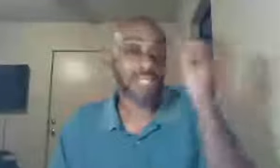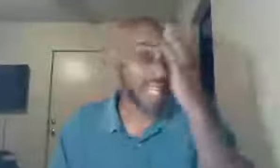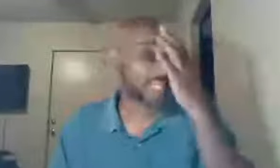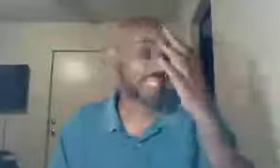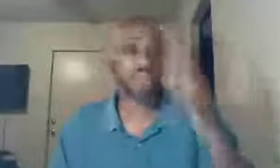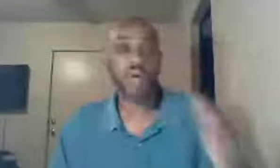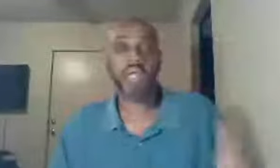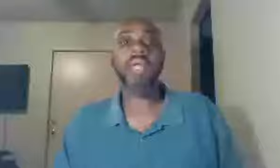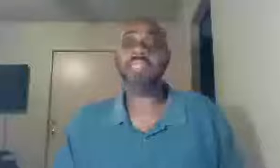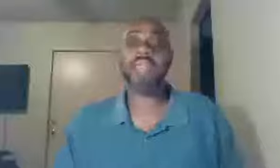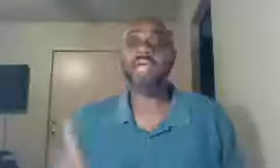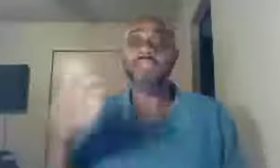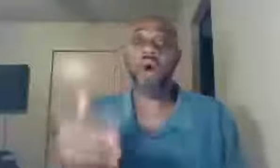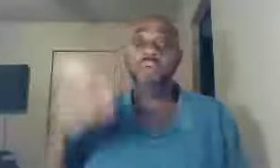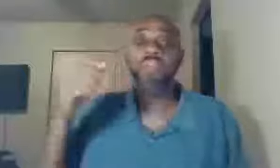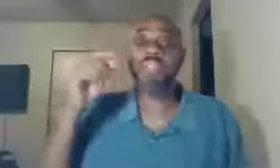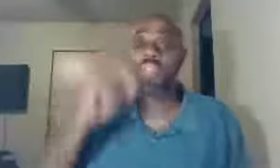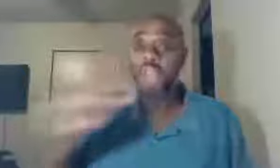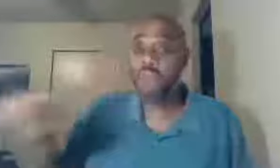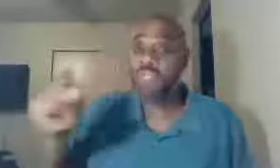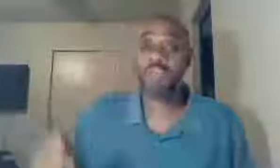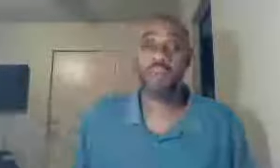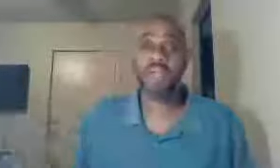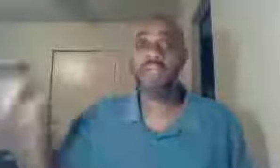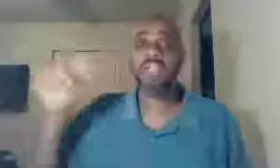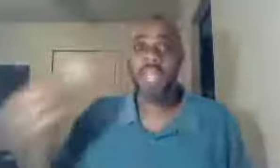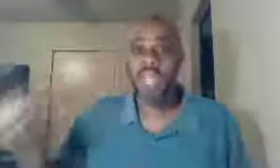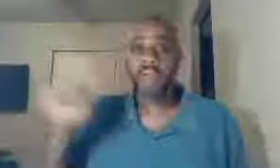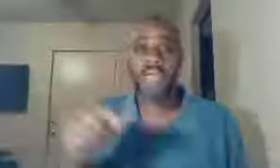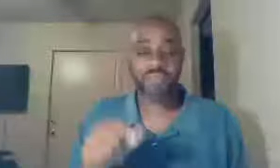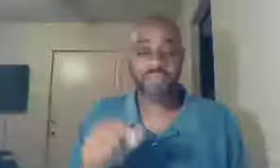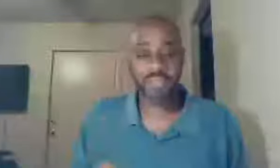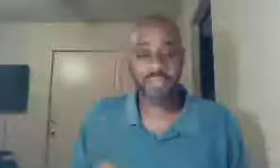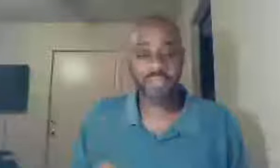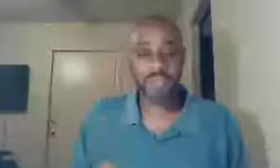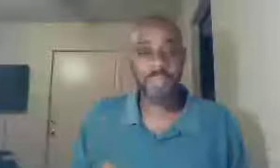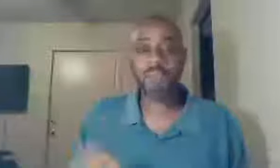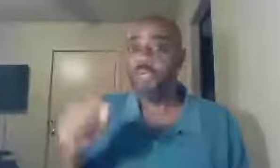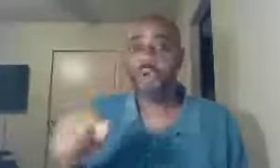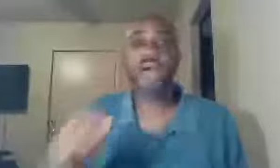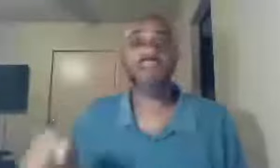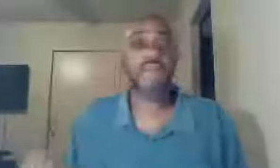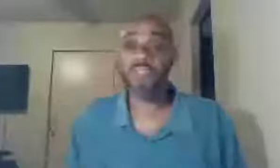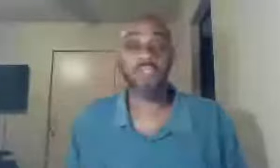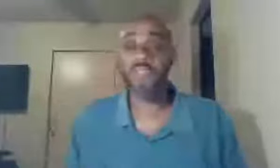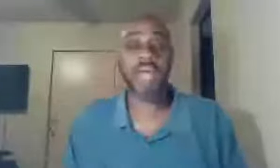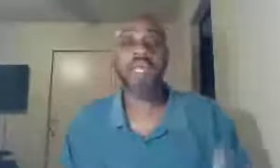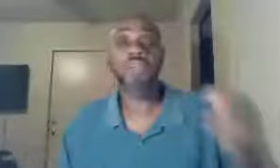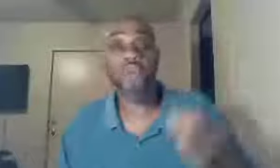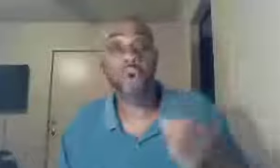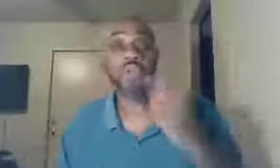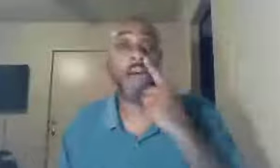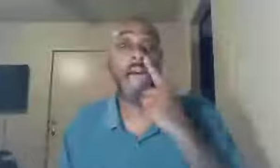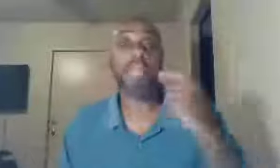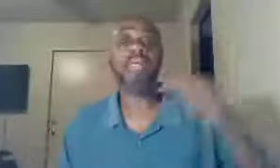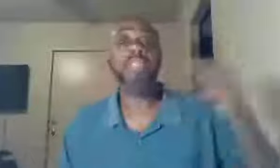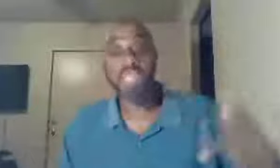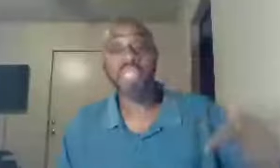assess anyone, is saying, don't determine someone, to hell or heaven, you don't have a right to do that, nor do I, Jesus